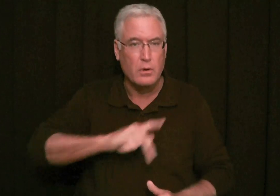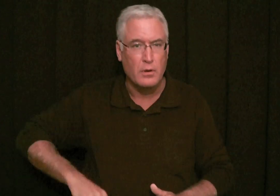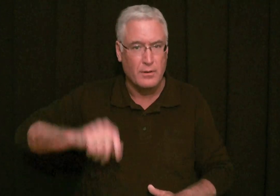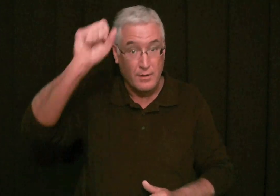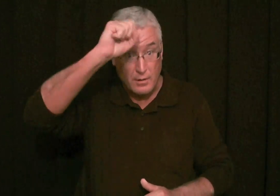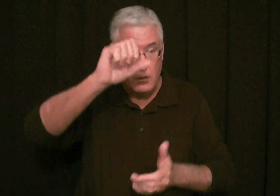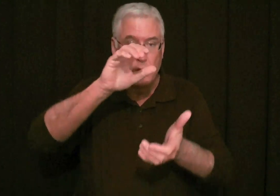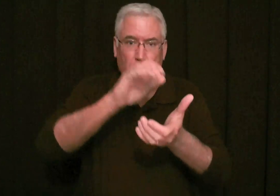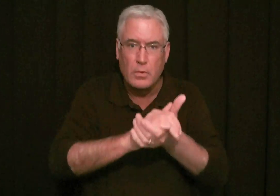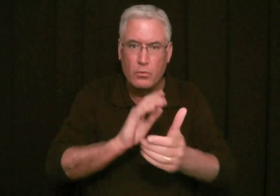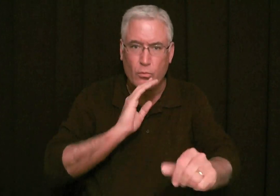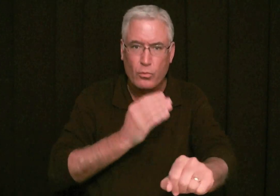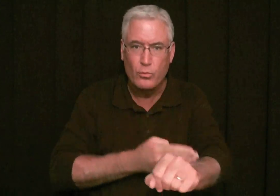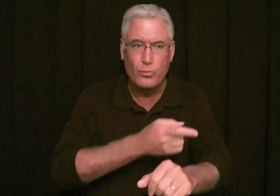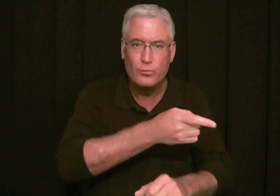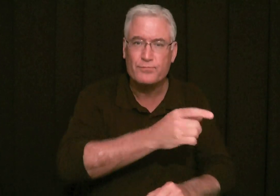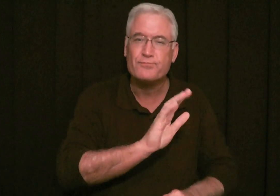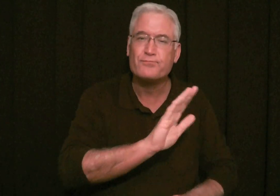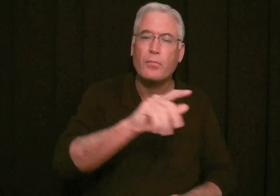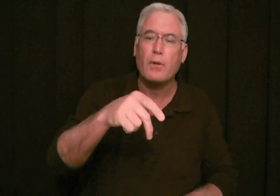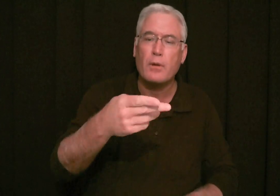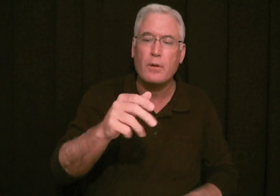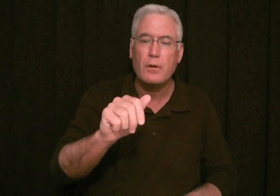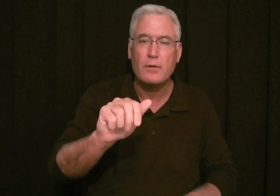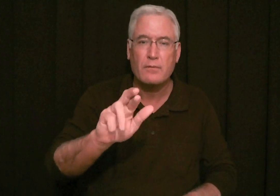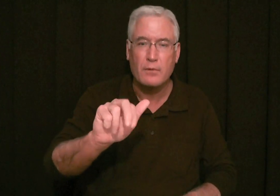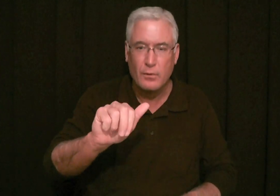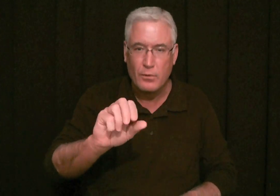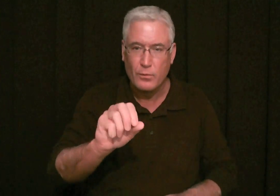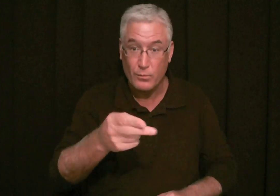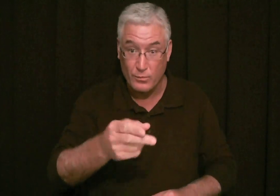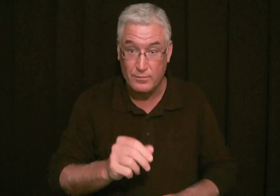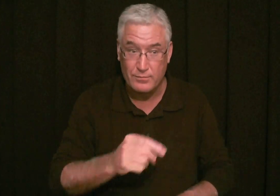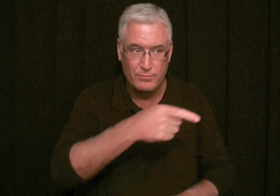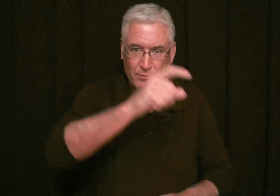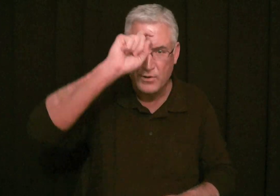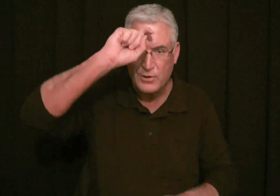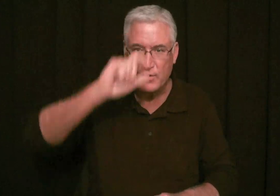later, King Solomon, he married the daughter of a Pharaoh of Egypt.